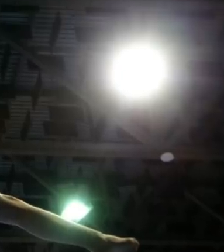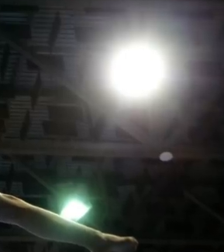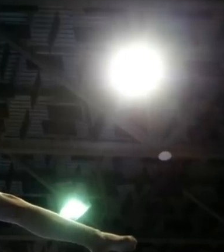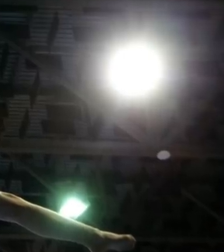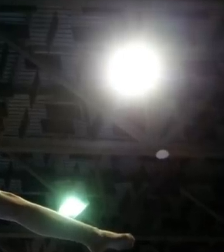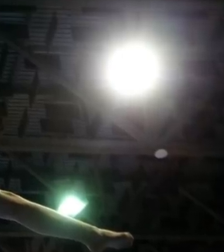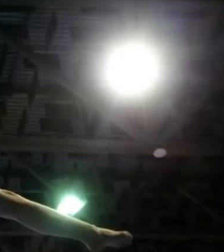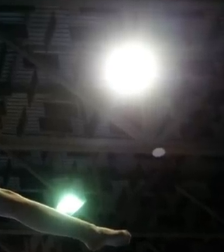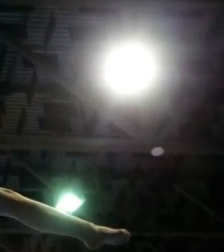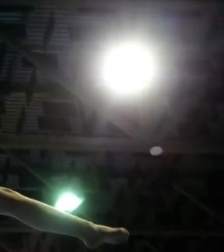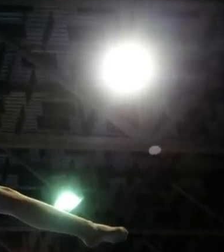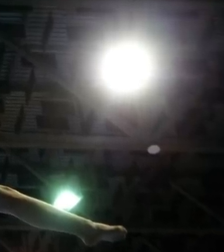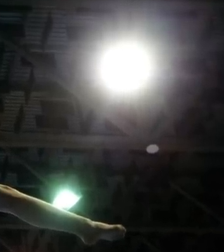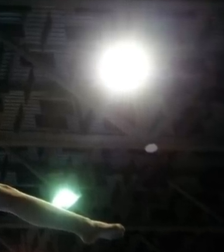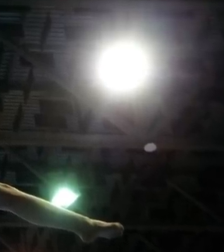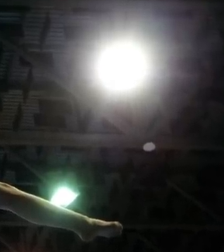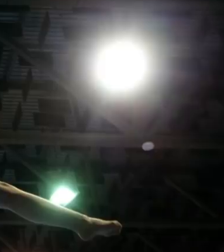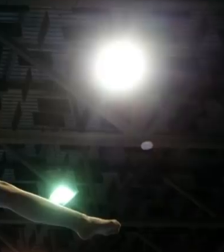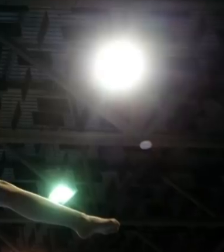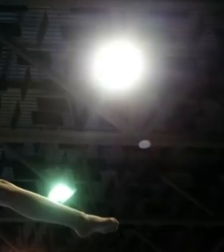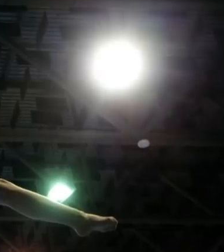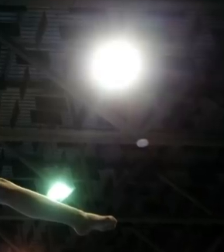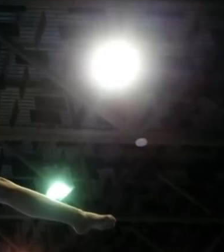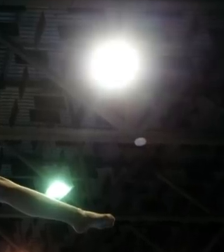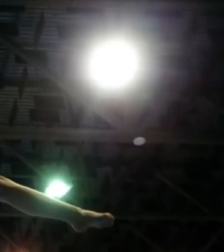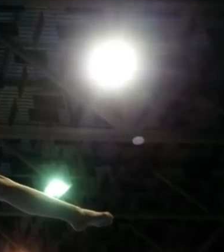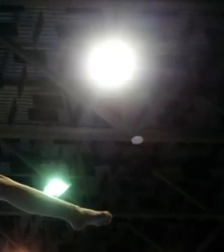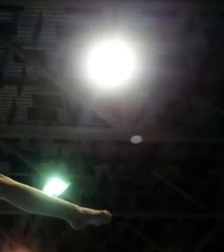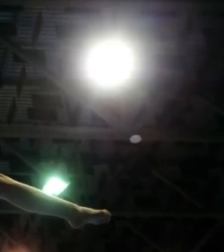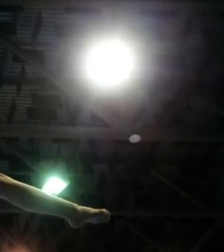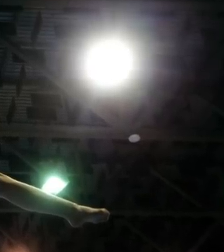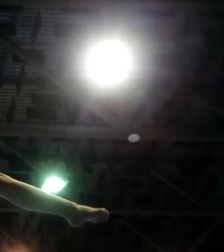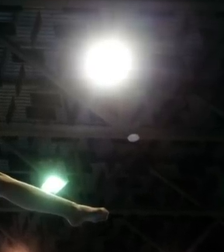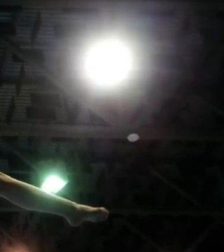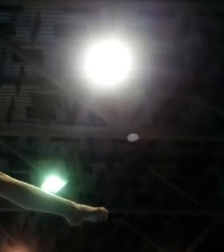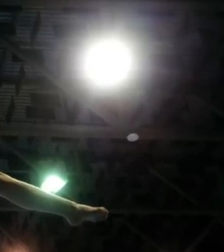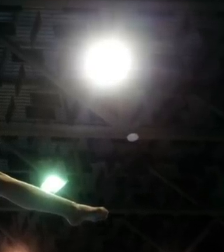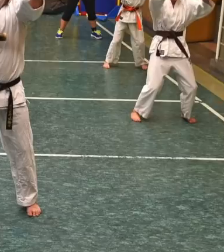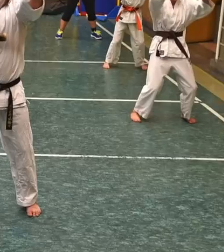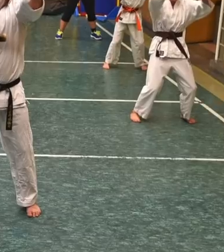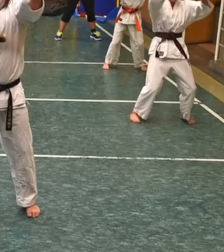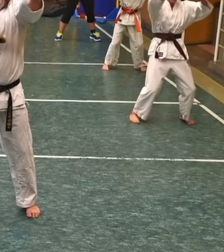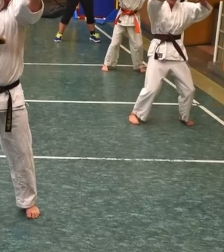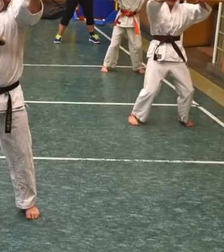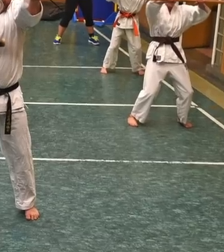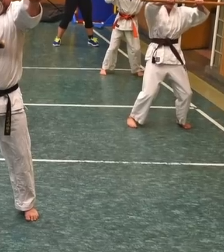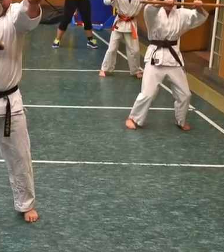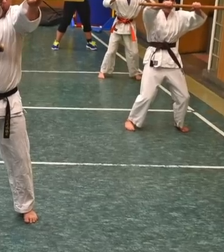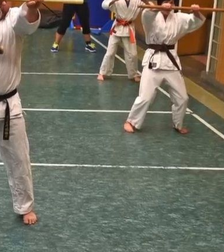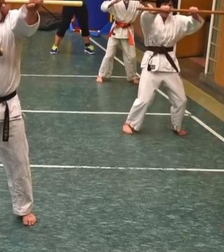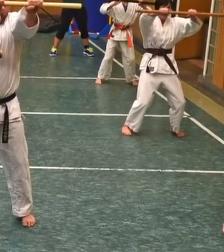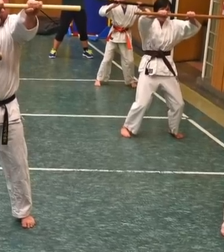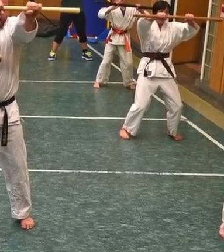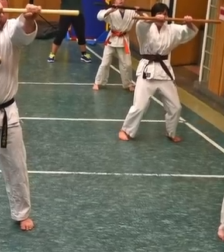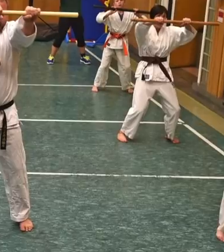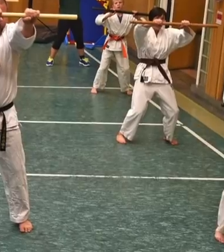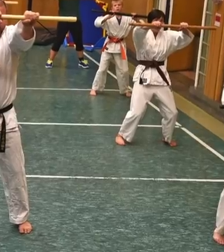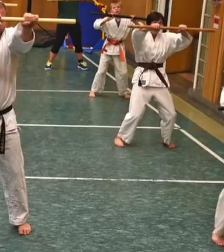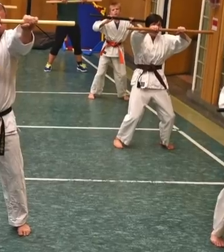including dance and yoga studios, martial arts, gymnastics, and private or public swing pools.